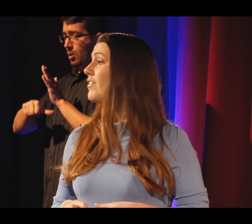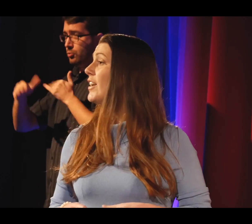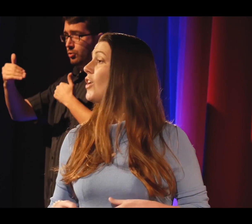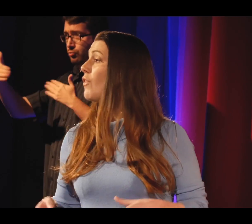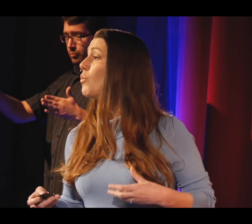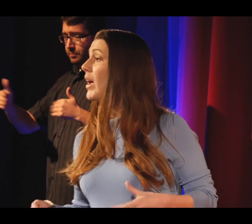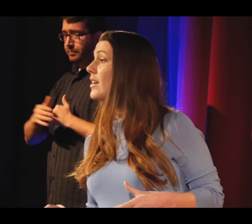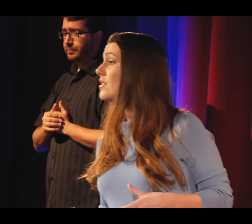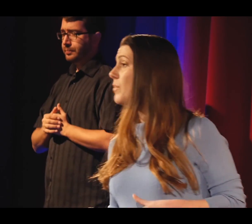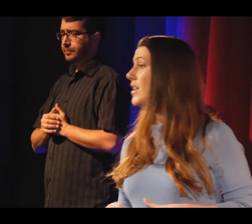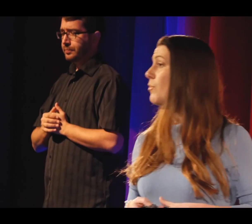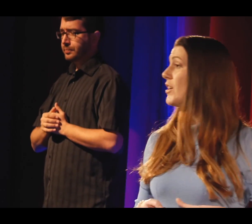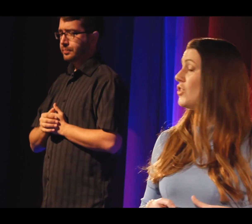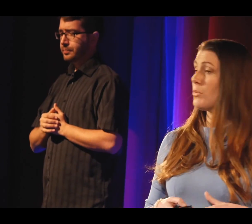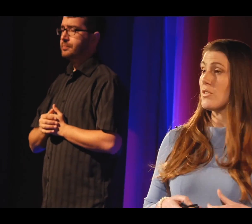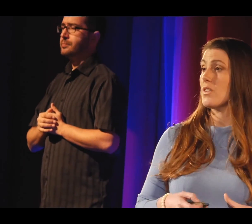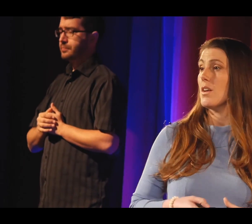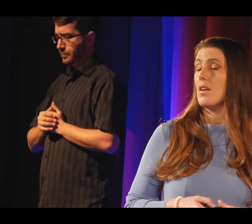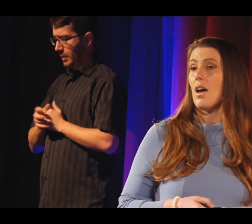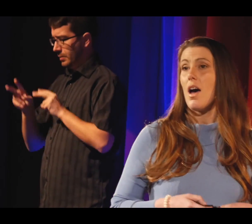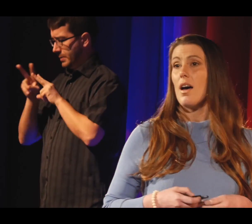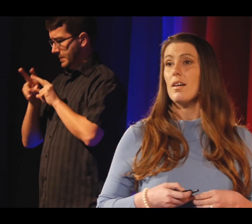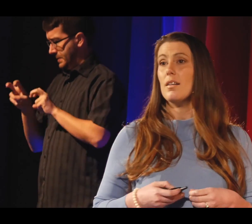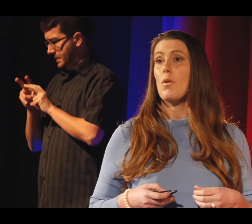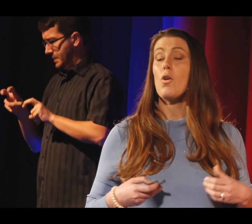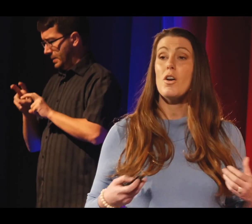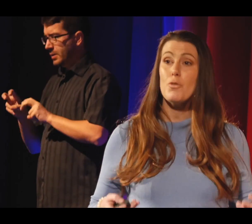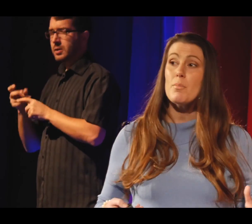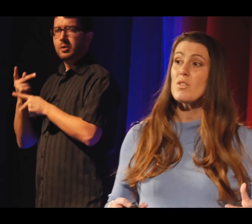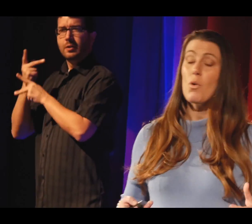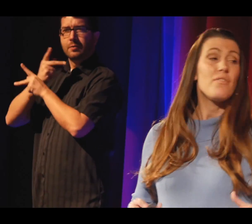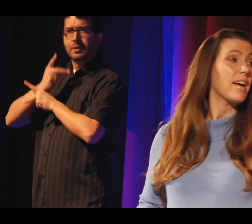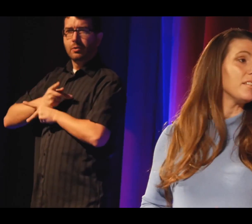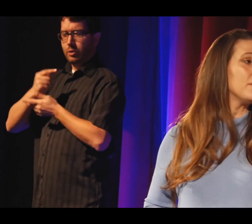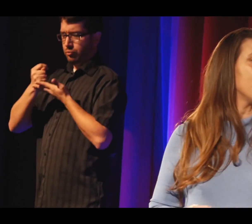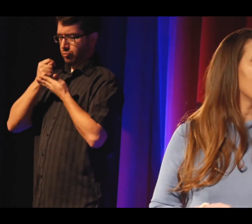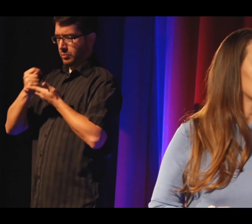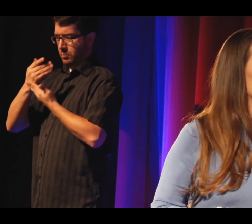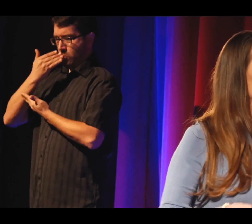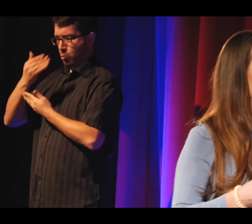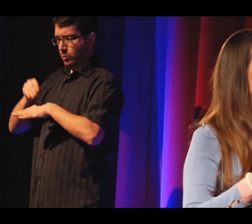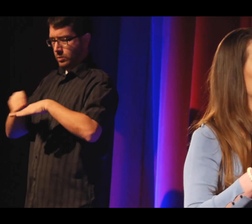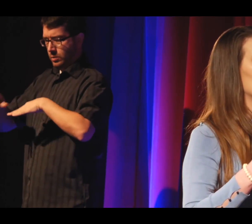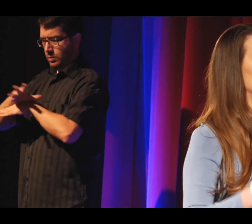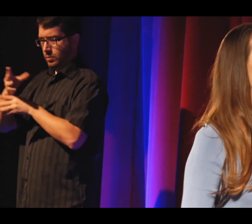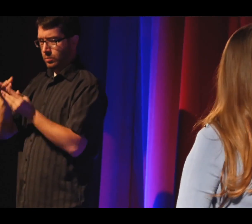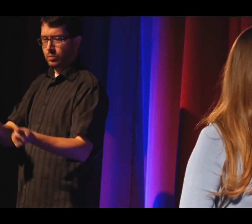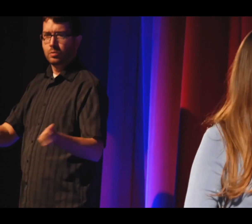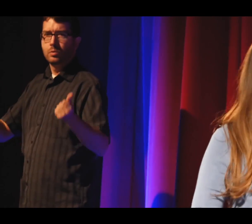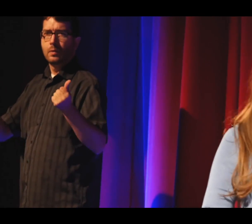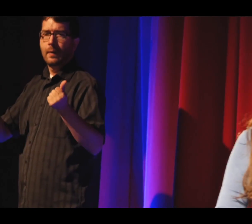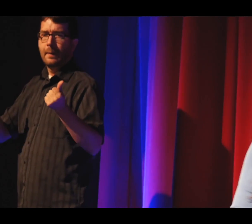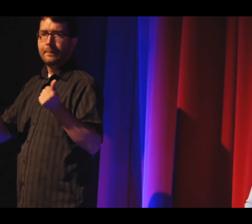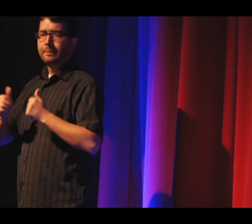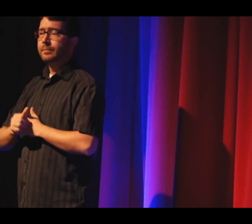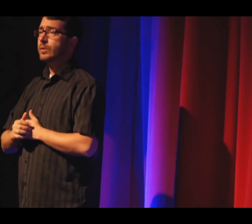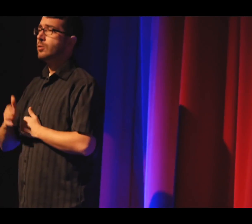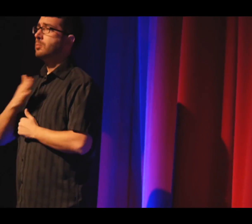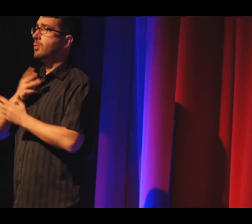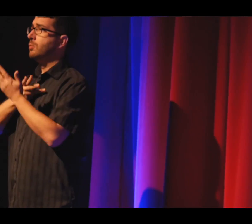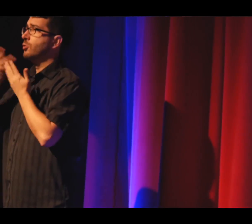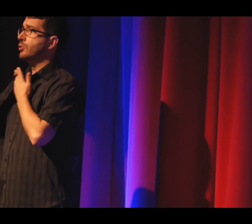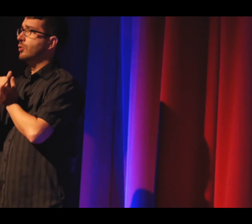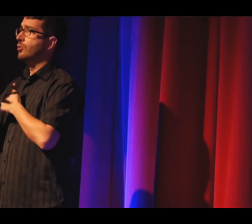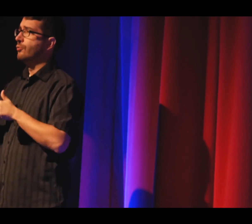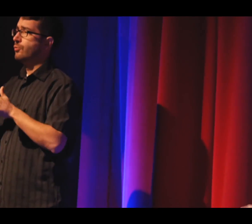And we try to find novel ways of making brain tumors or our treatments more effective. So the first project I have is on